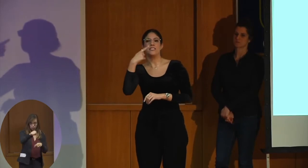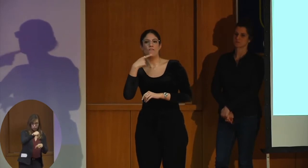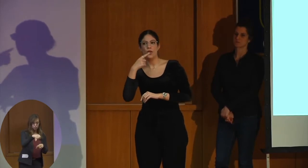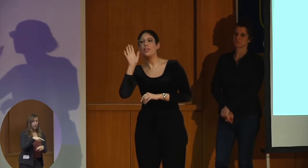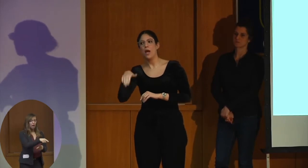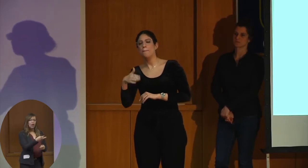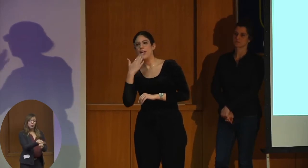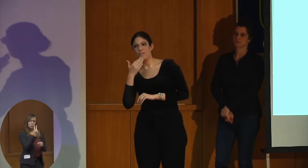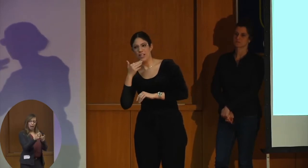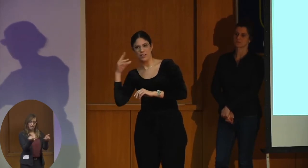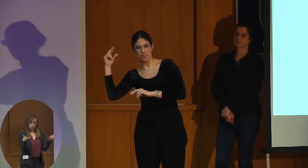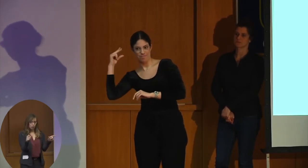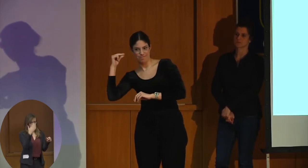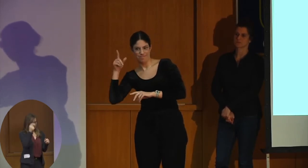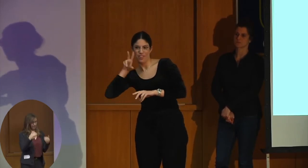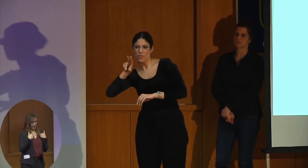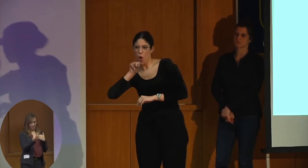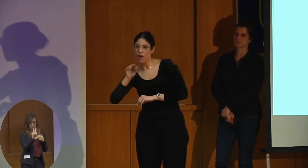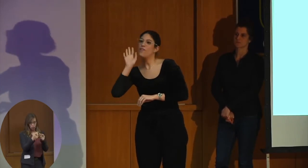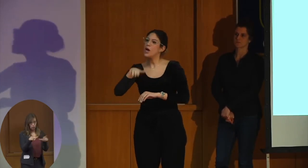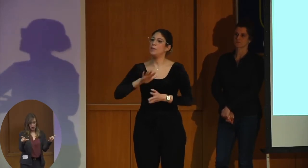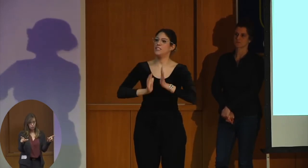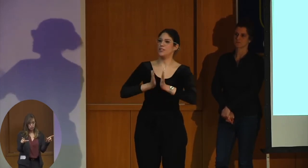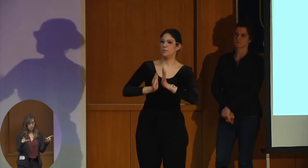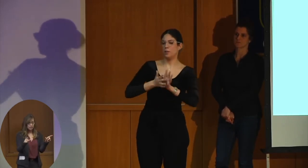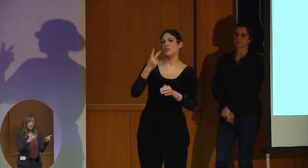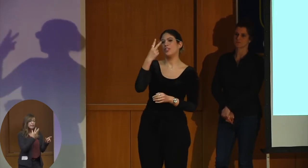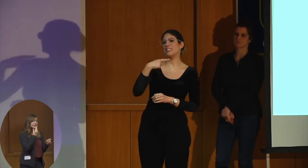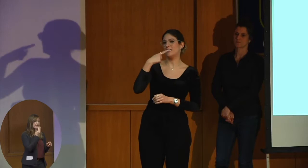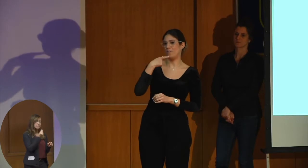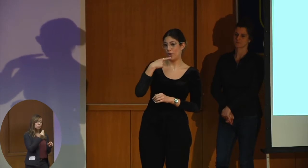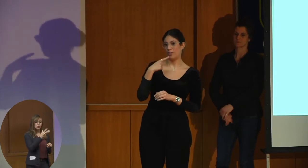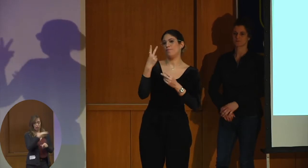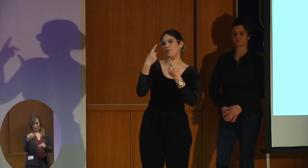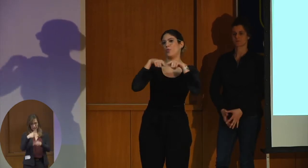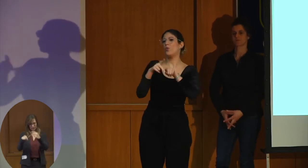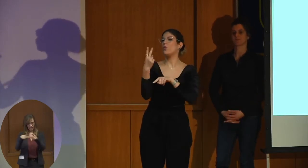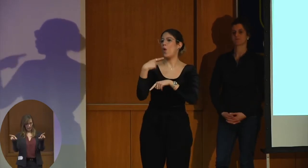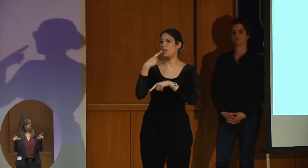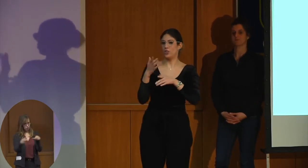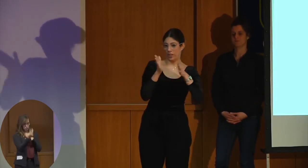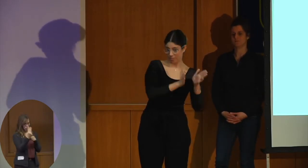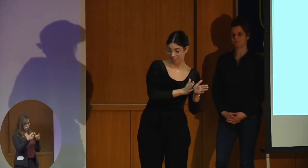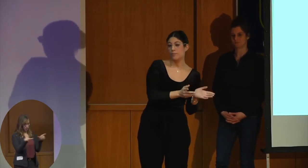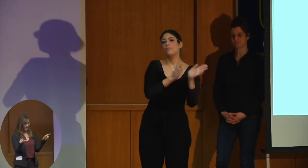because they have two languages. Hebrew and sign language. So, two languages. They're bilingual.